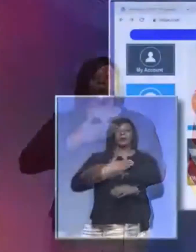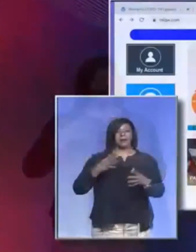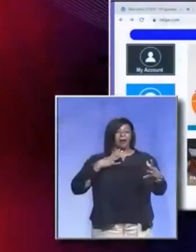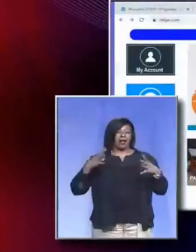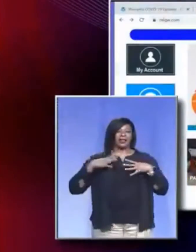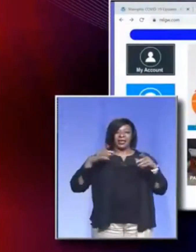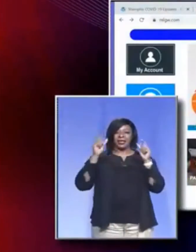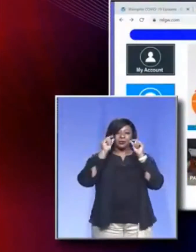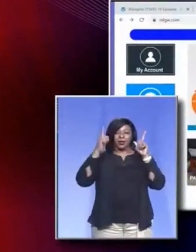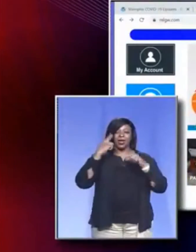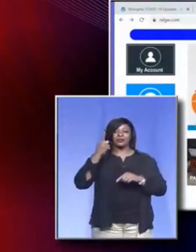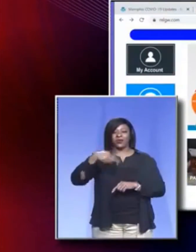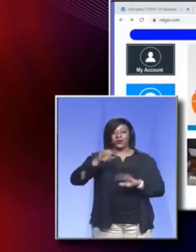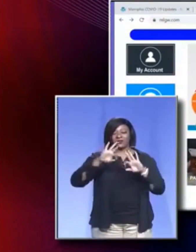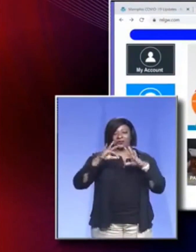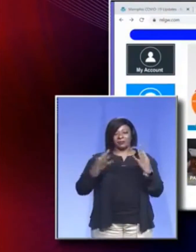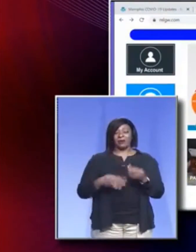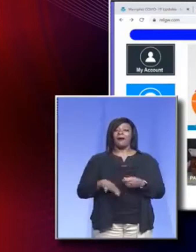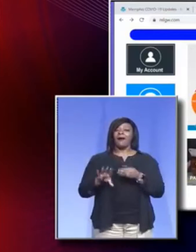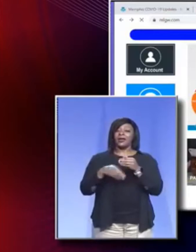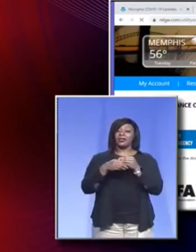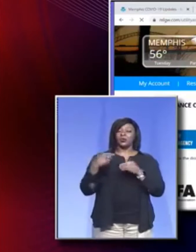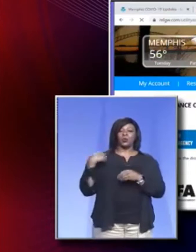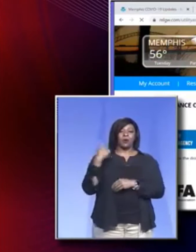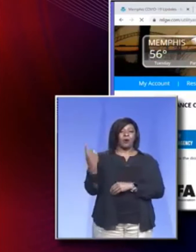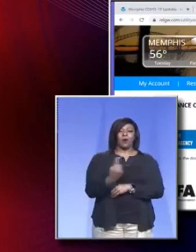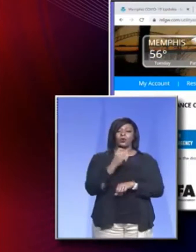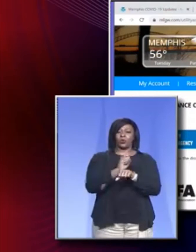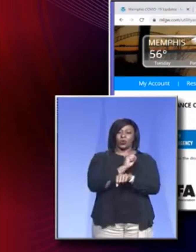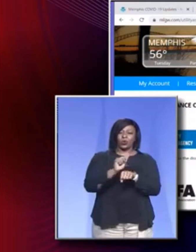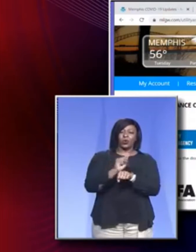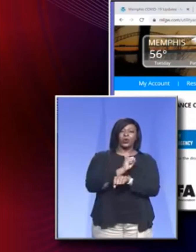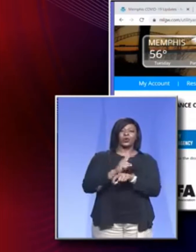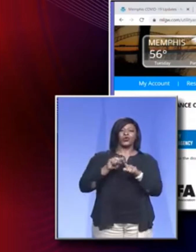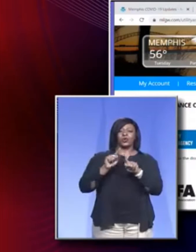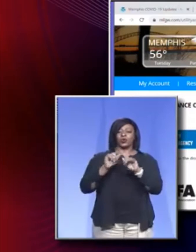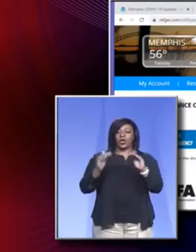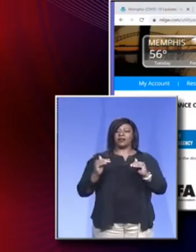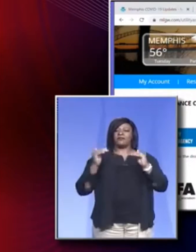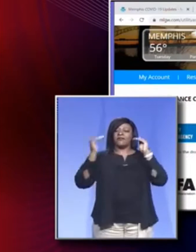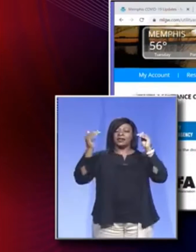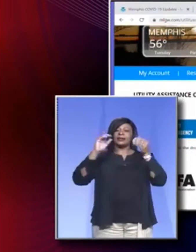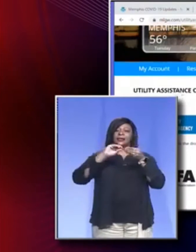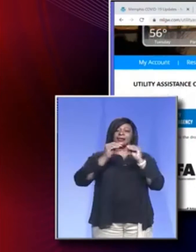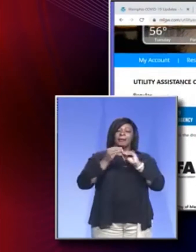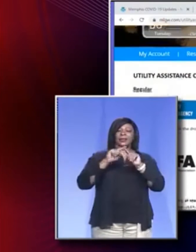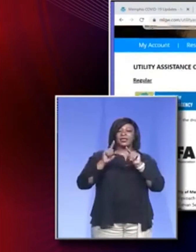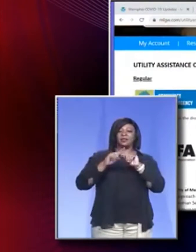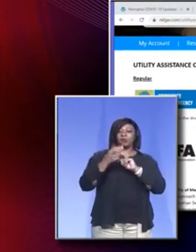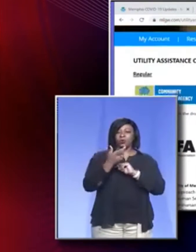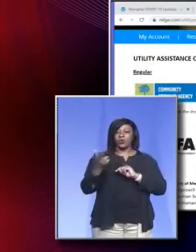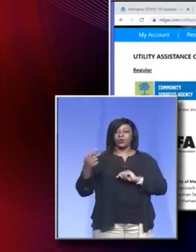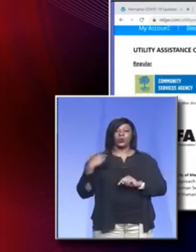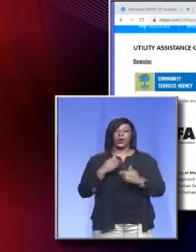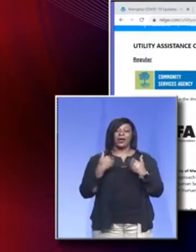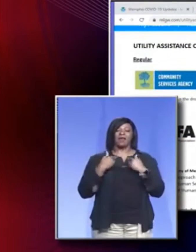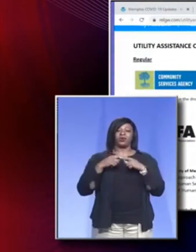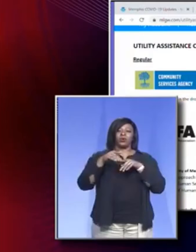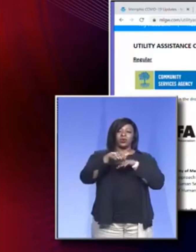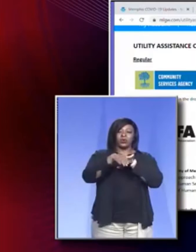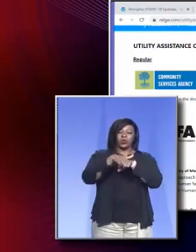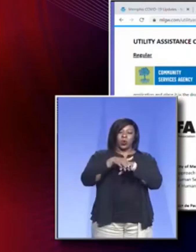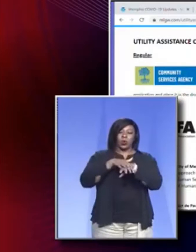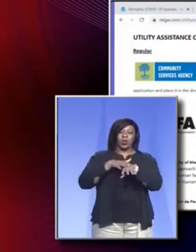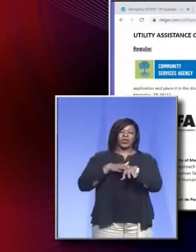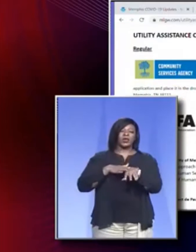surprise. Additionally, we are always working to try to advance the number of tools that we have to slow the risk